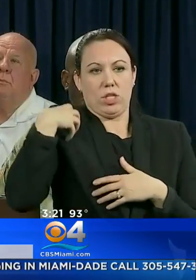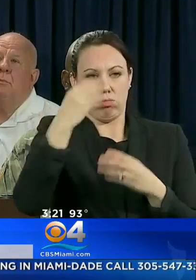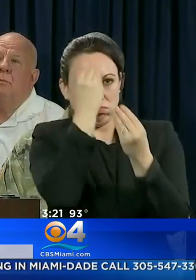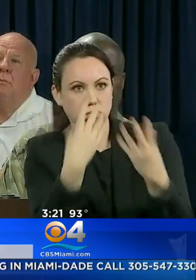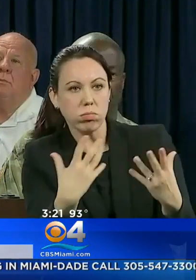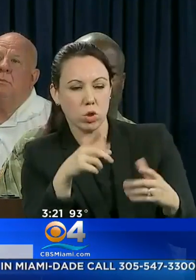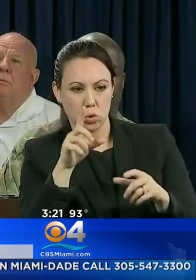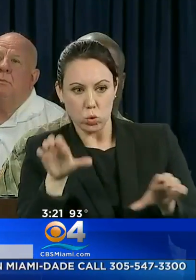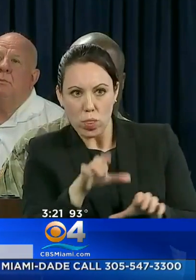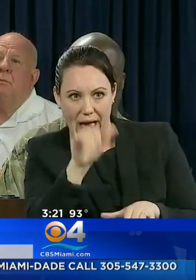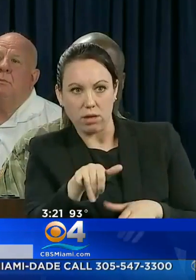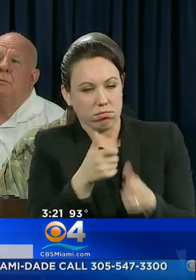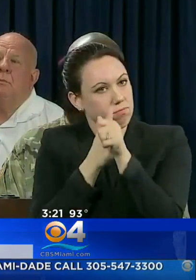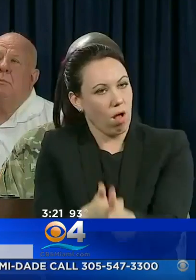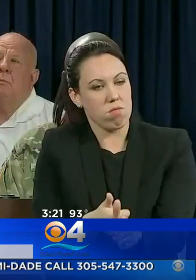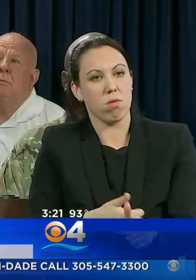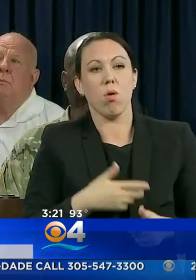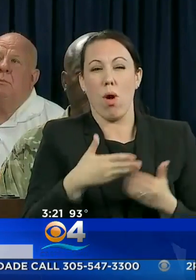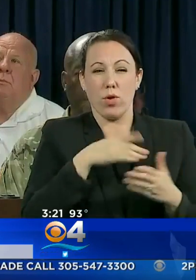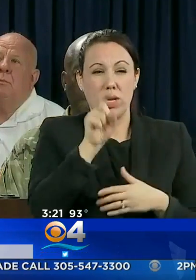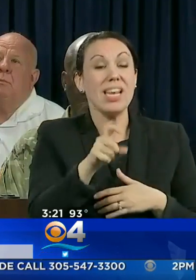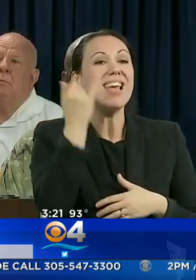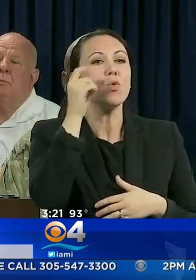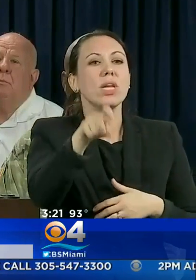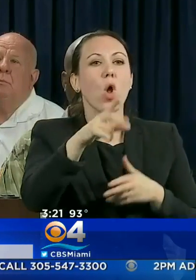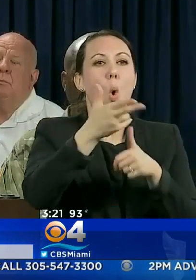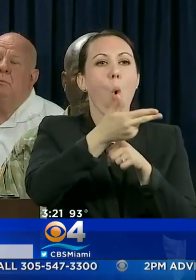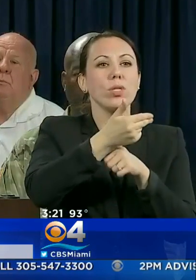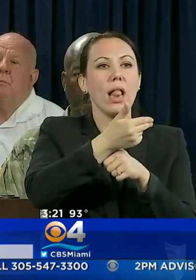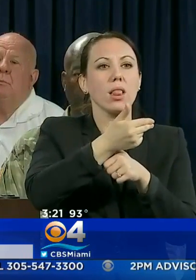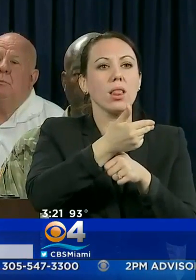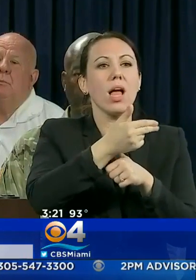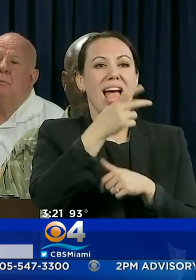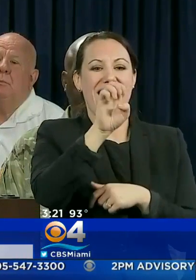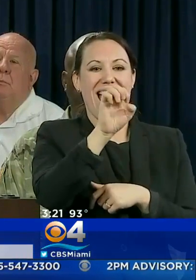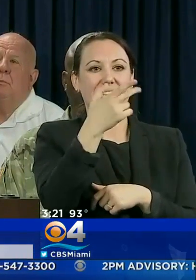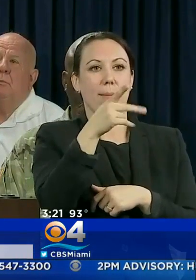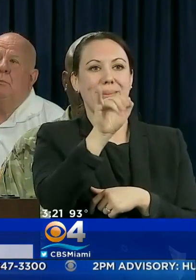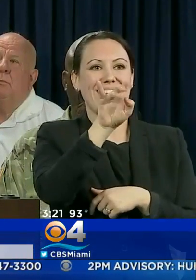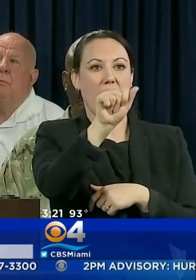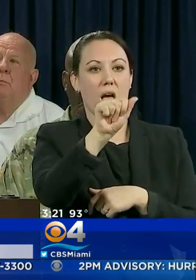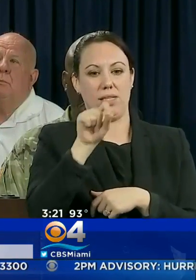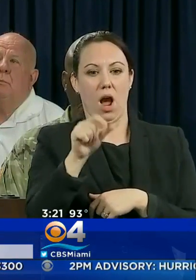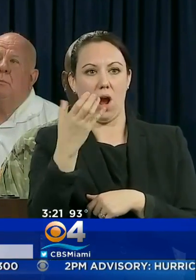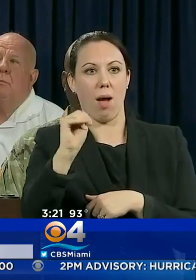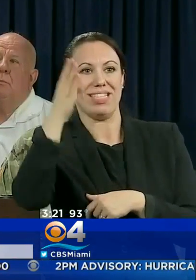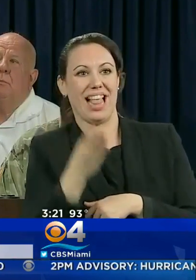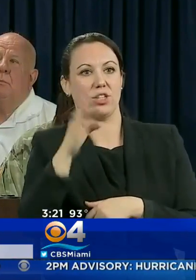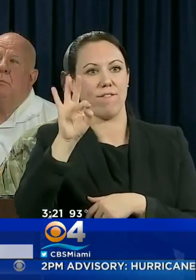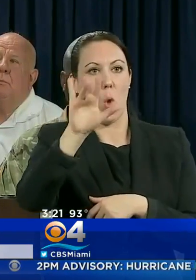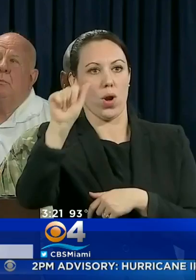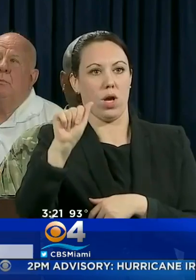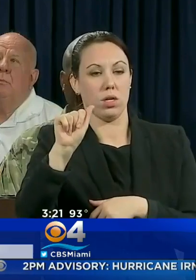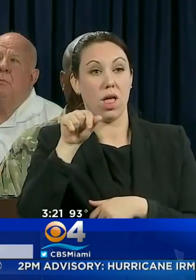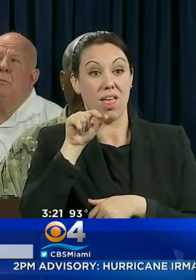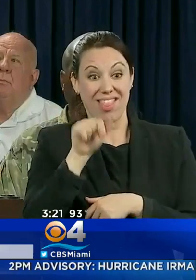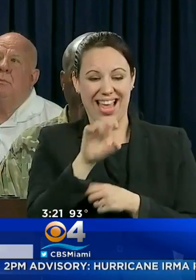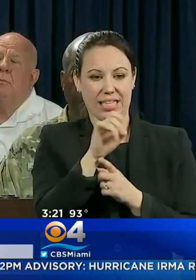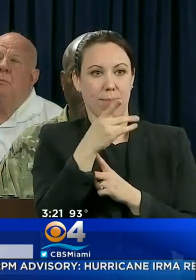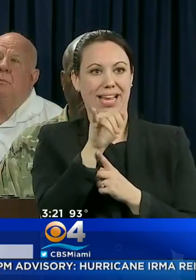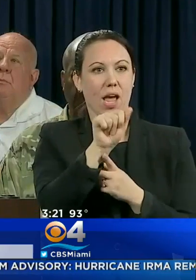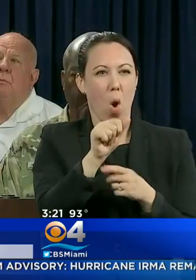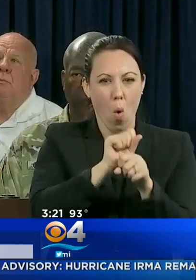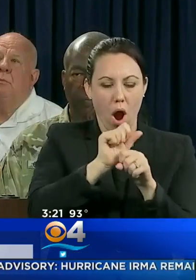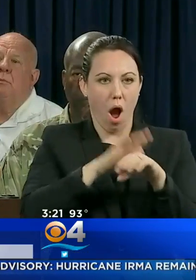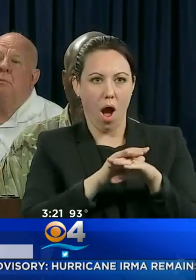THAT FITS YOUR NEEDS. IF YOU NEED A HOTEL, VISIT EXPEDIA.COM SLASH FLORIDA. EXPEDIA IS WORKING ON HOTEL